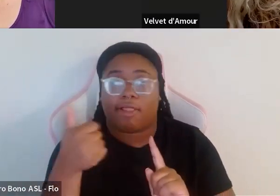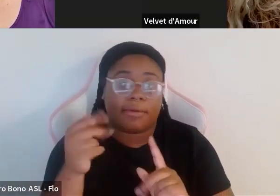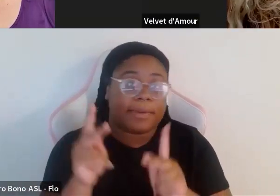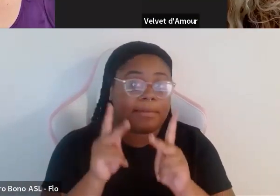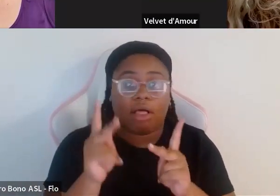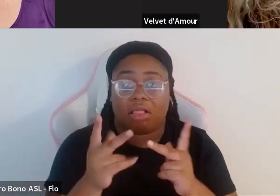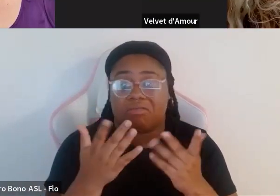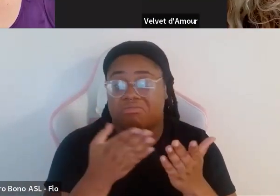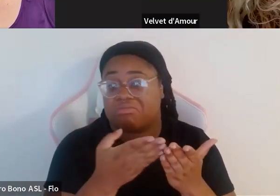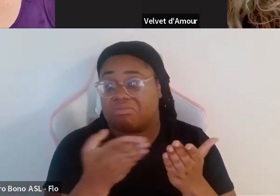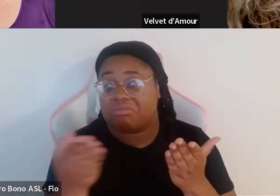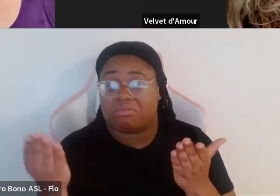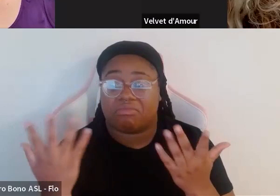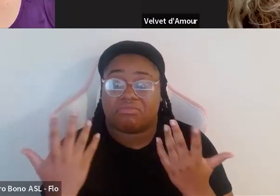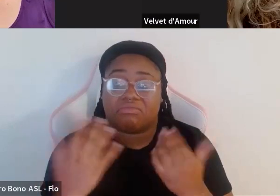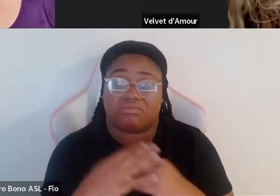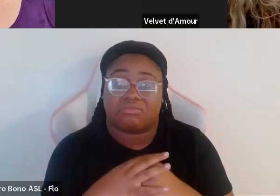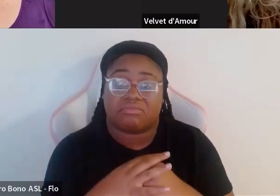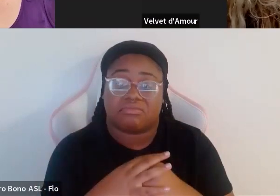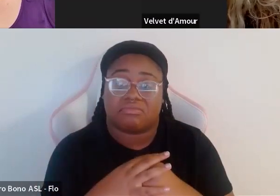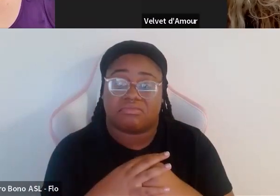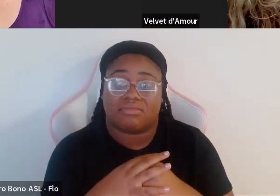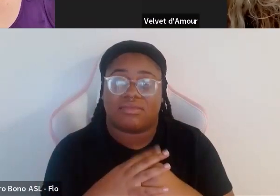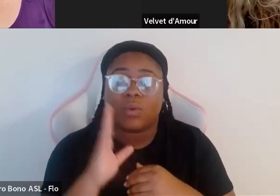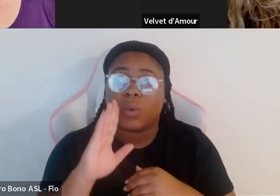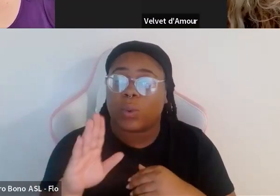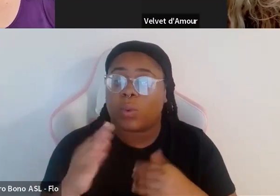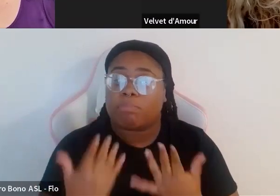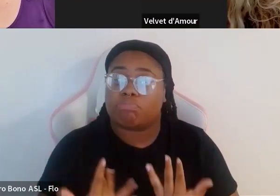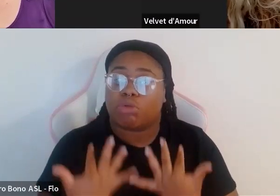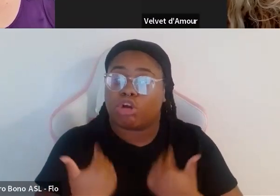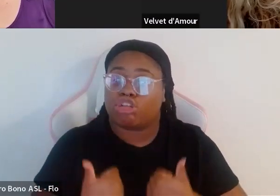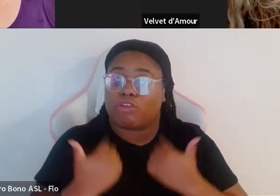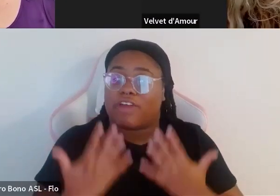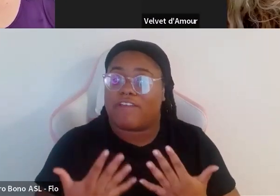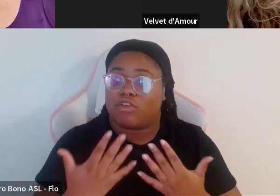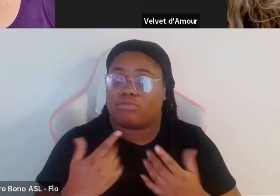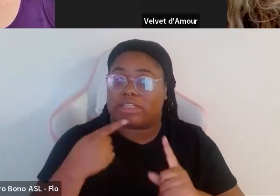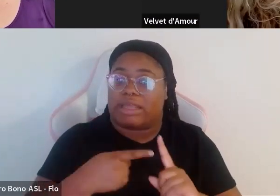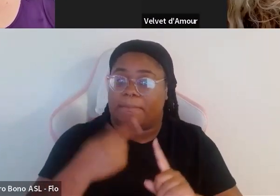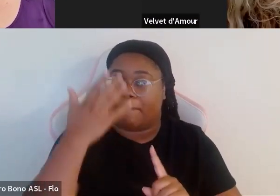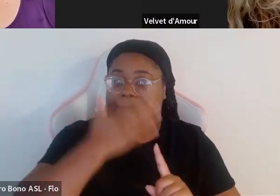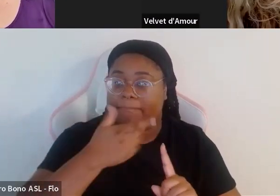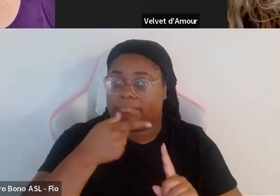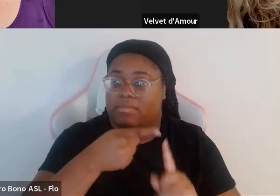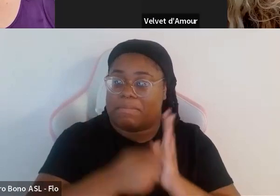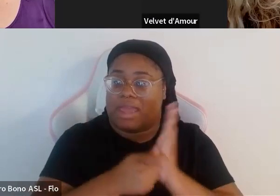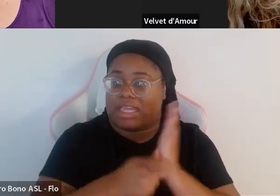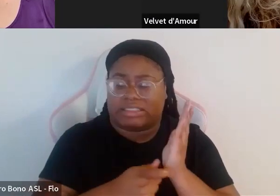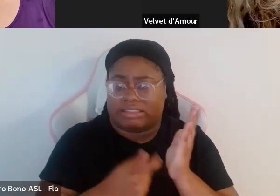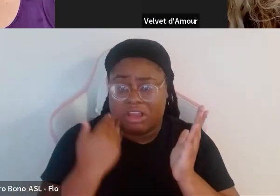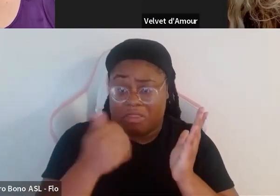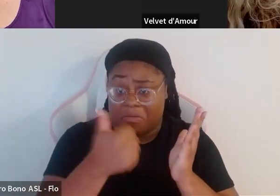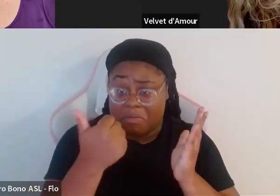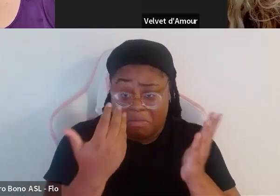you know have a burn survivor as a cover girl you know what I mean and and I do that regularly be